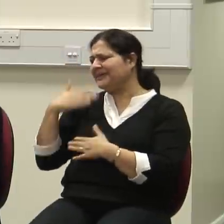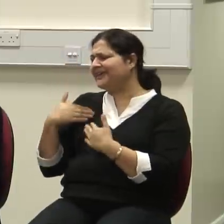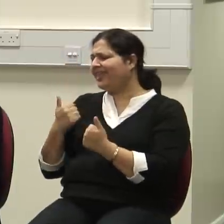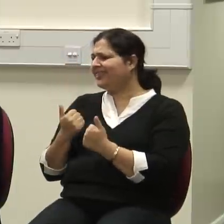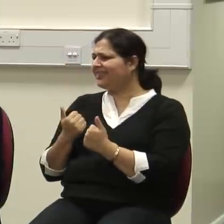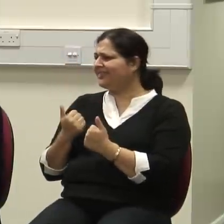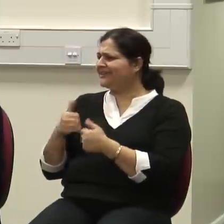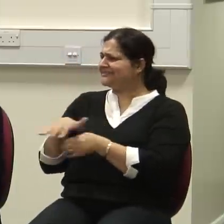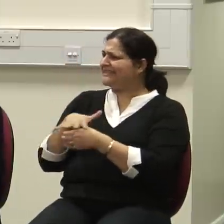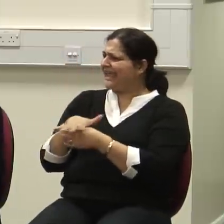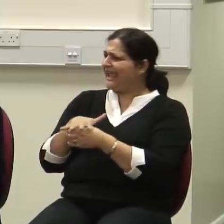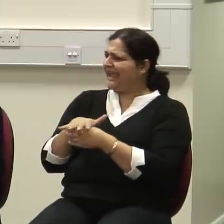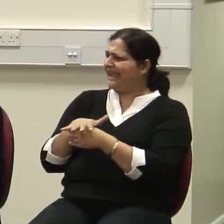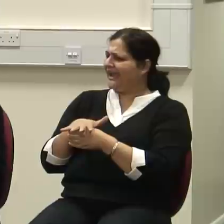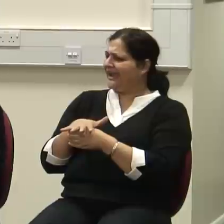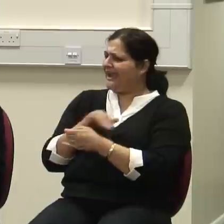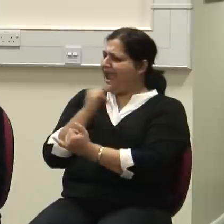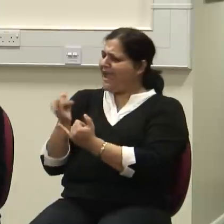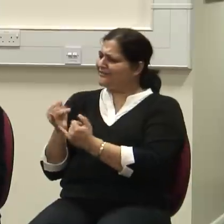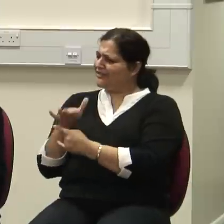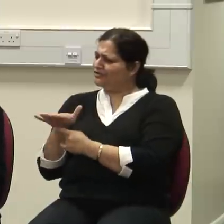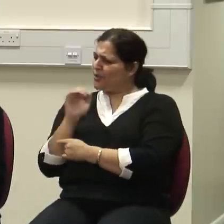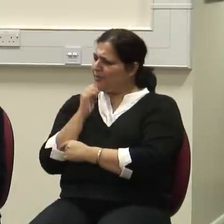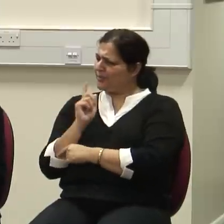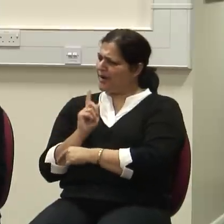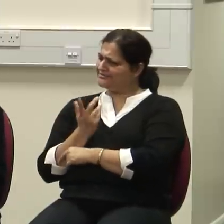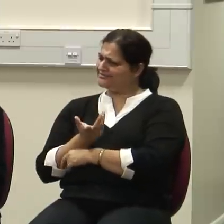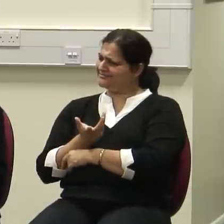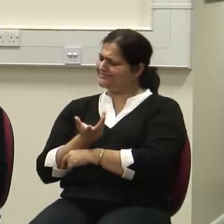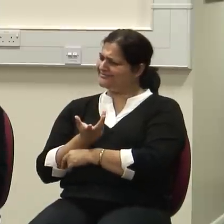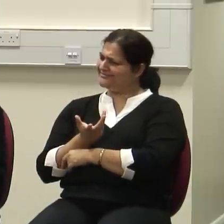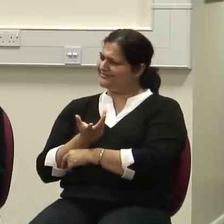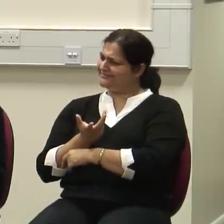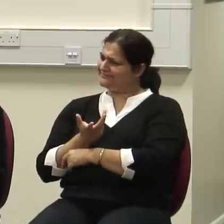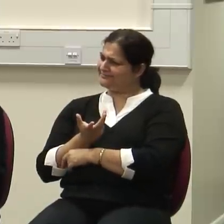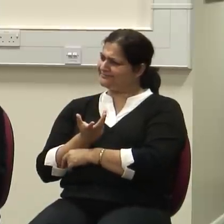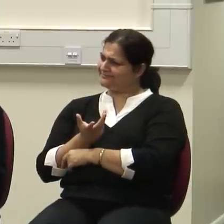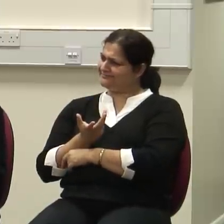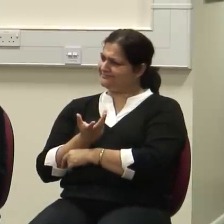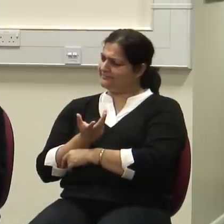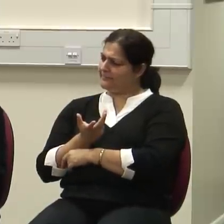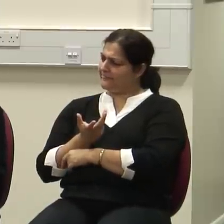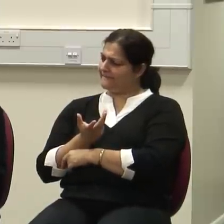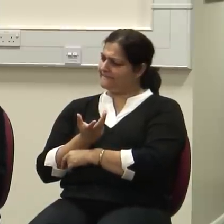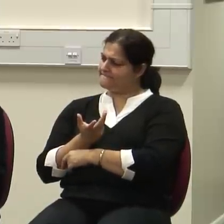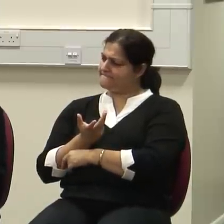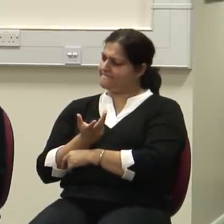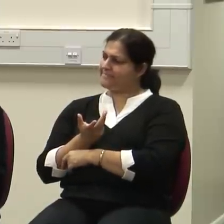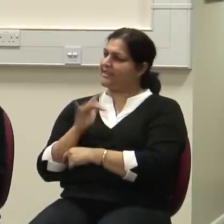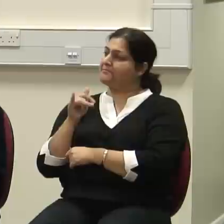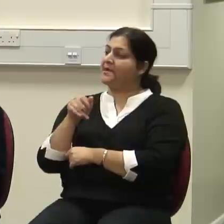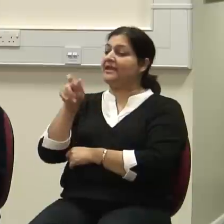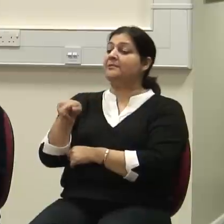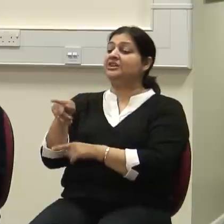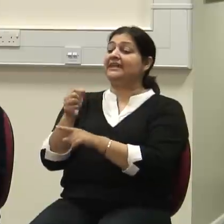ending of it? Again, let's take the common sense variety of it. It could end, let's assume the problem is a